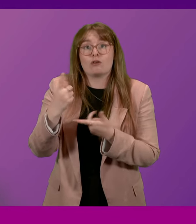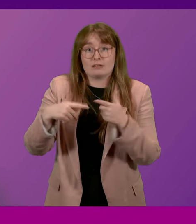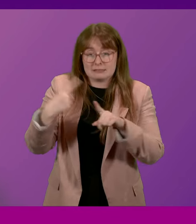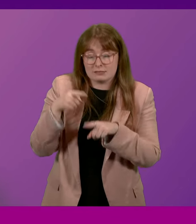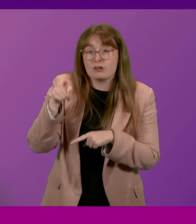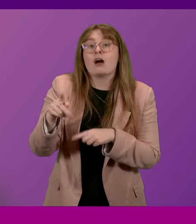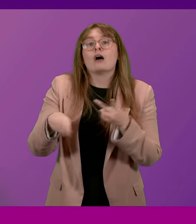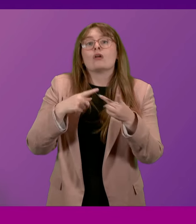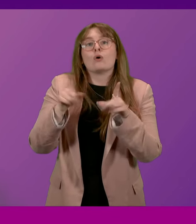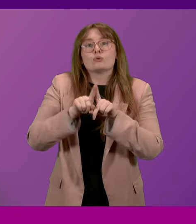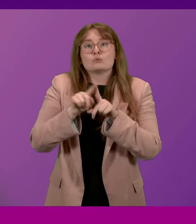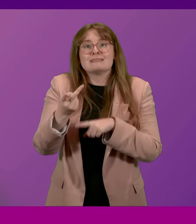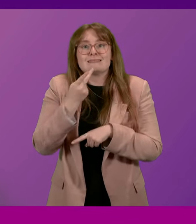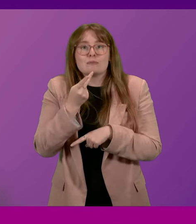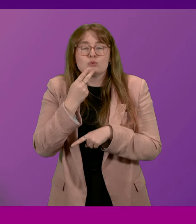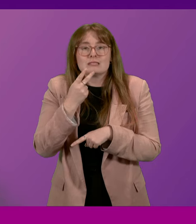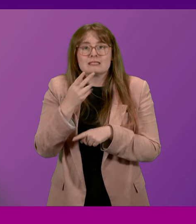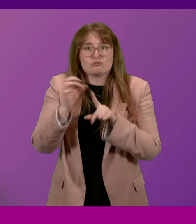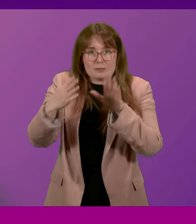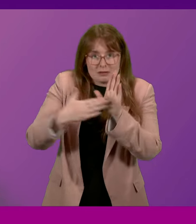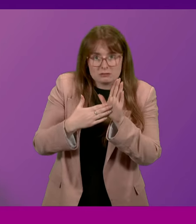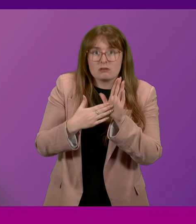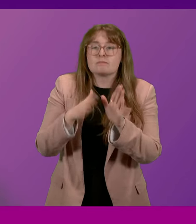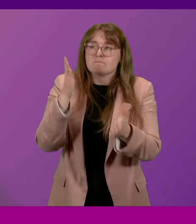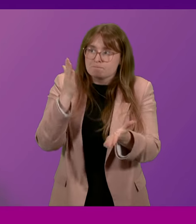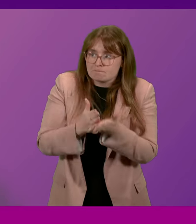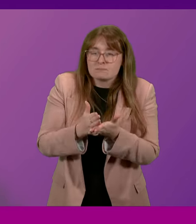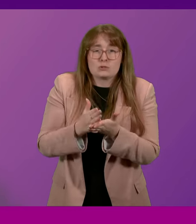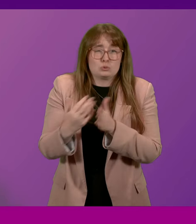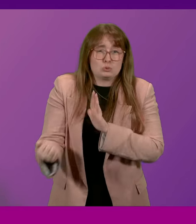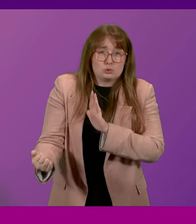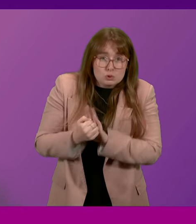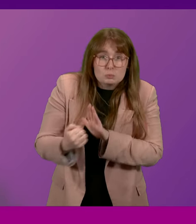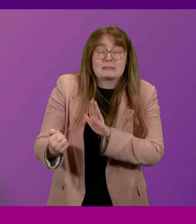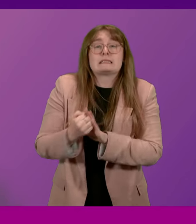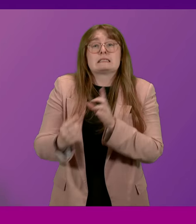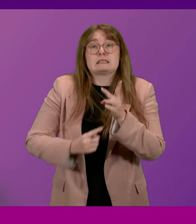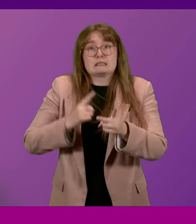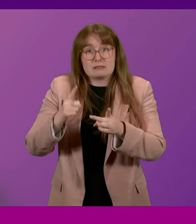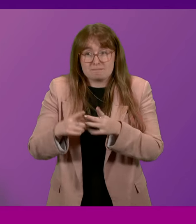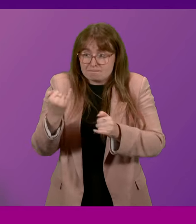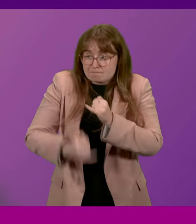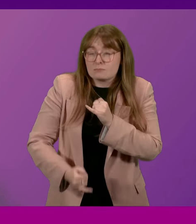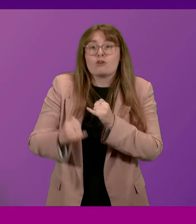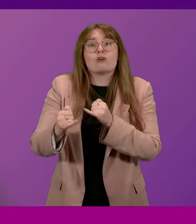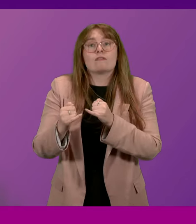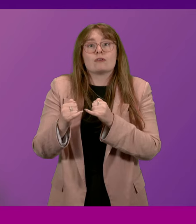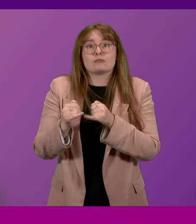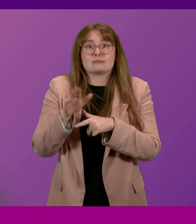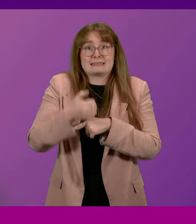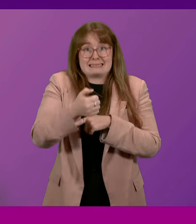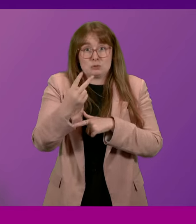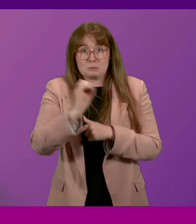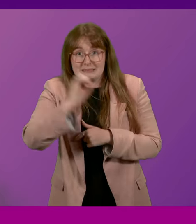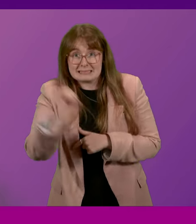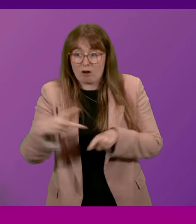and with the Deputy Prime Minister the absolute total stupidity and folly of presiding over a 62